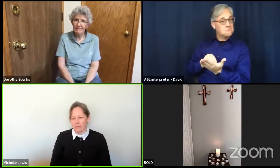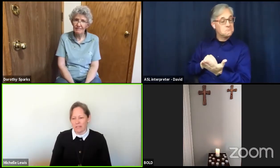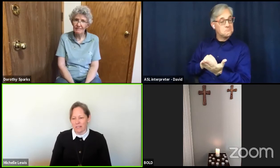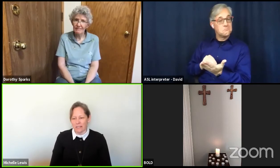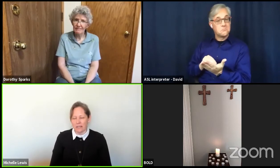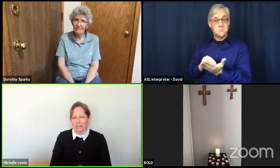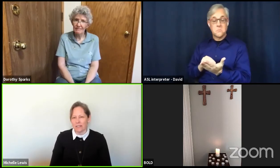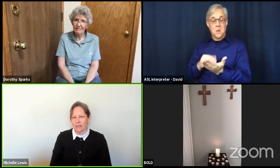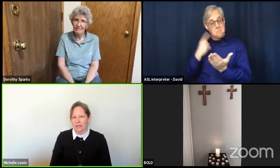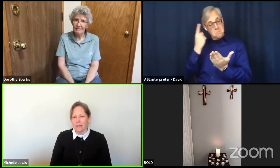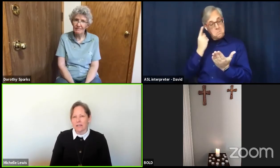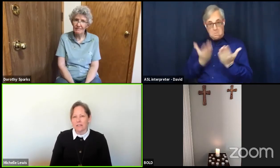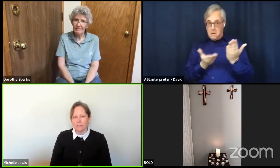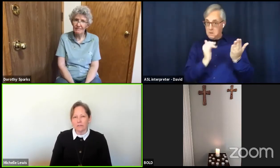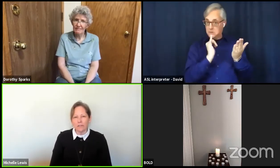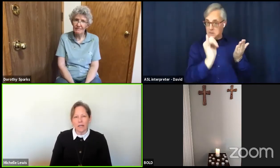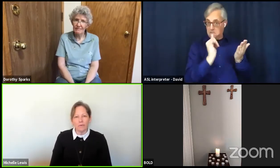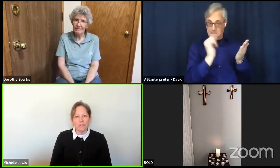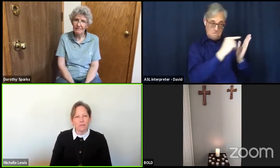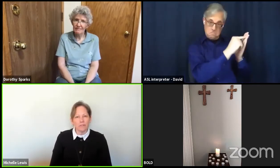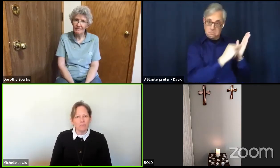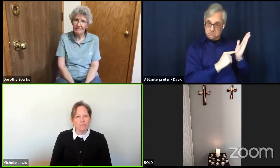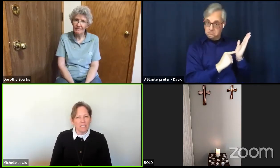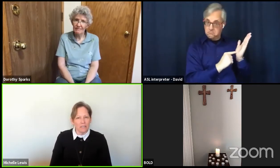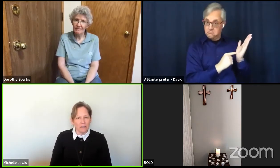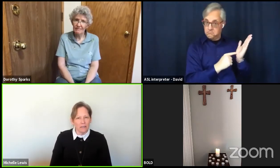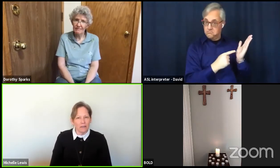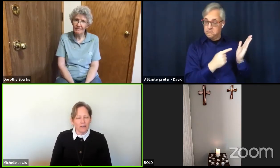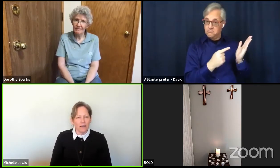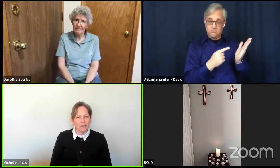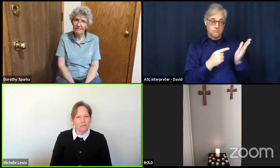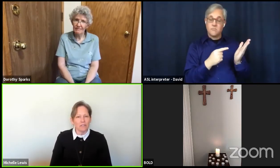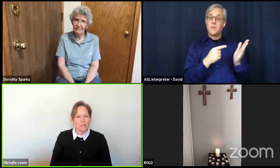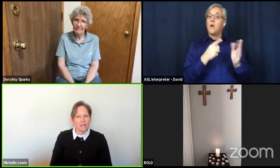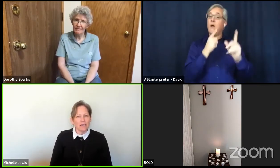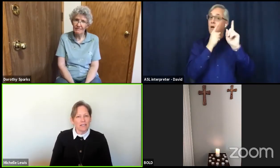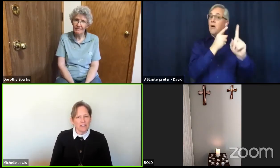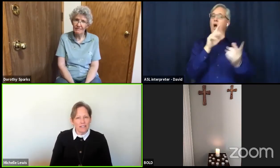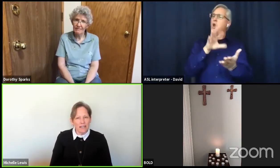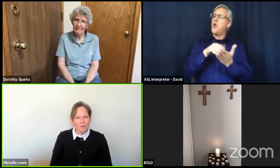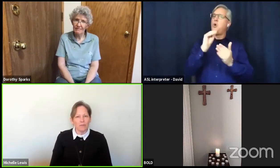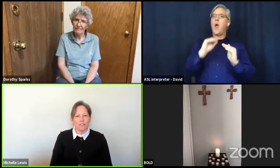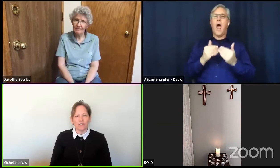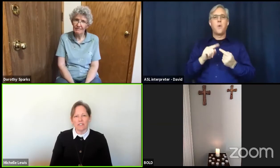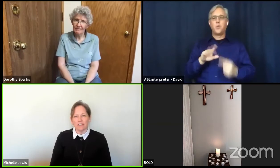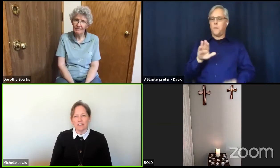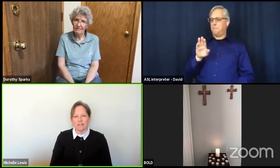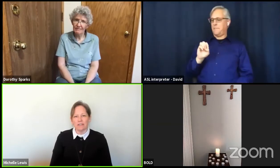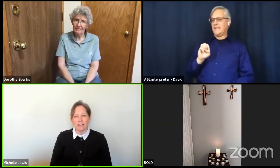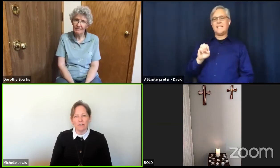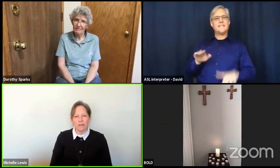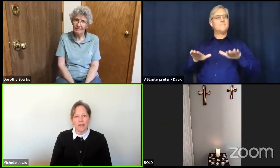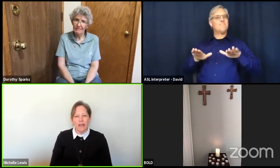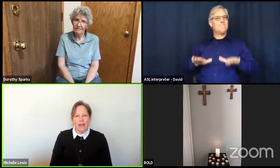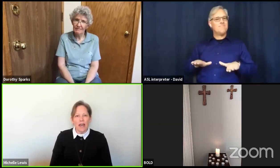things. To learn how to be. How to stay with Jesus. How to ask